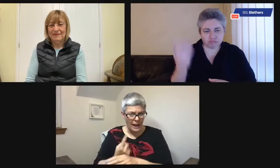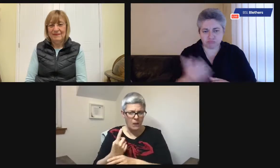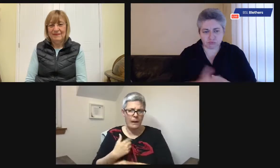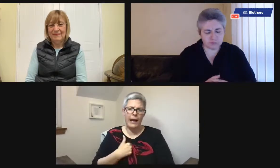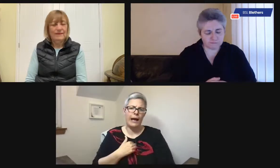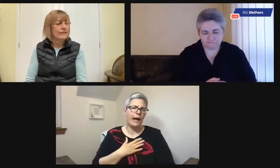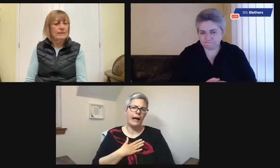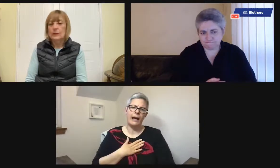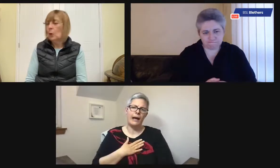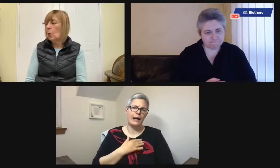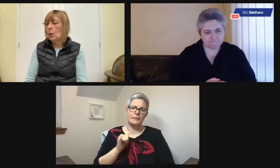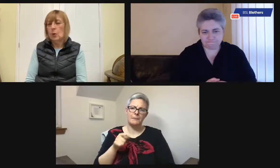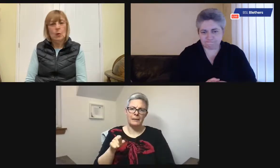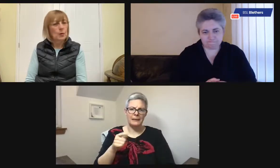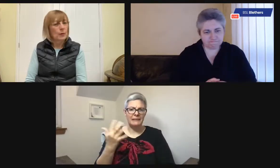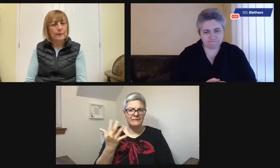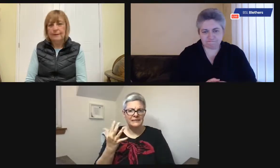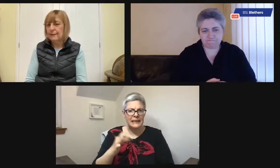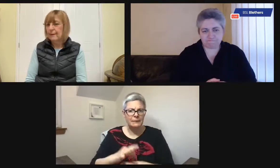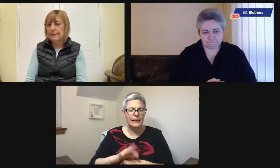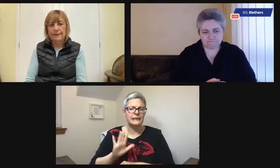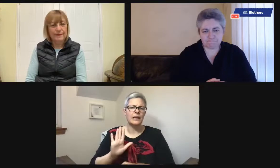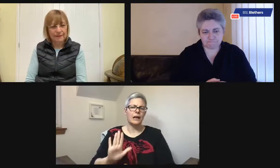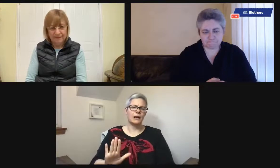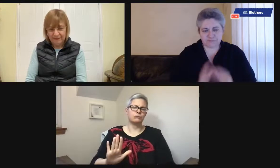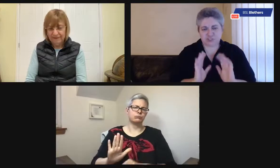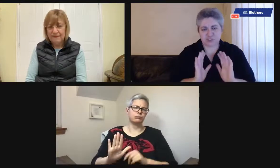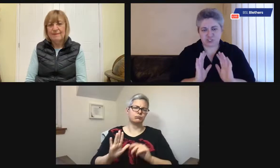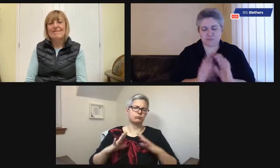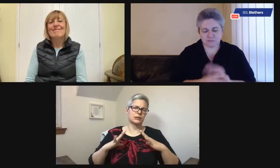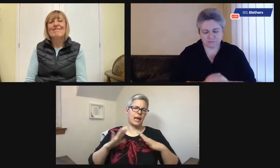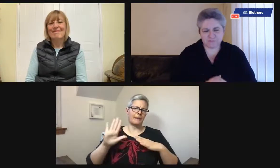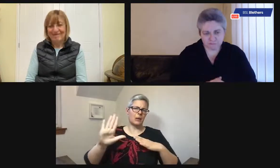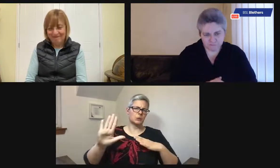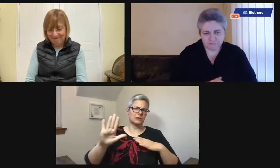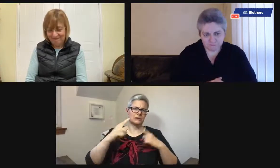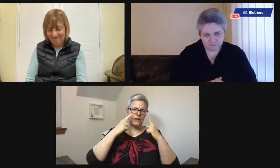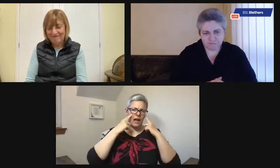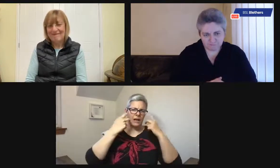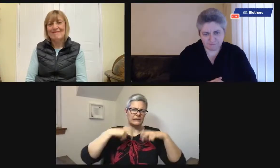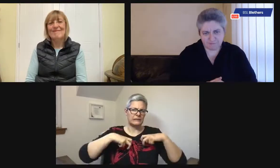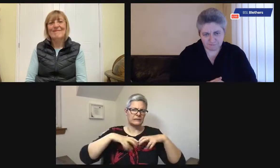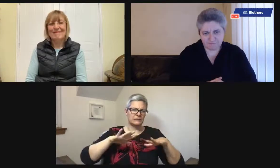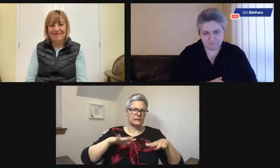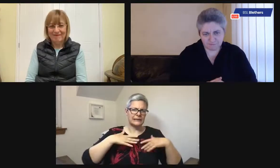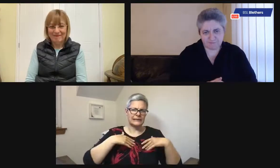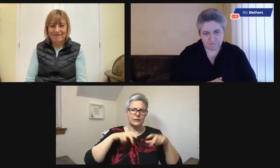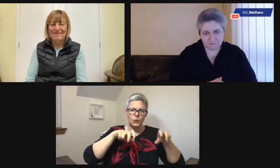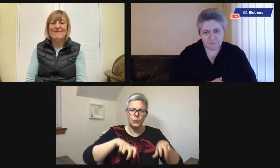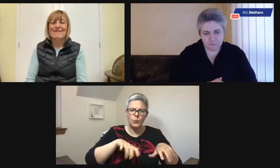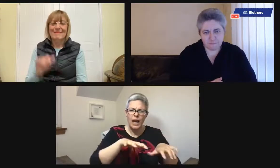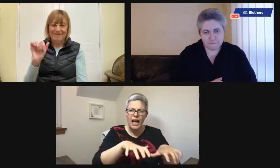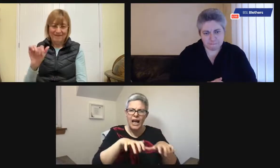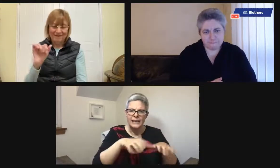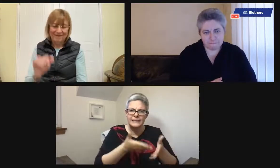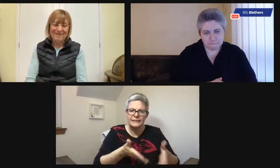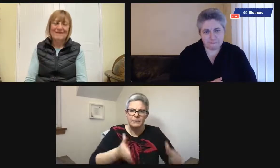screen for an hour, someone with dementia is unlikely to follow an on screen interpreter for an hour, 15 minutes is going to be